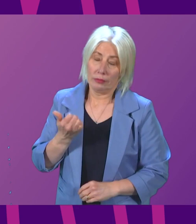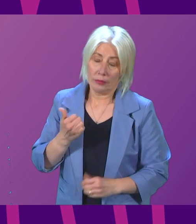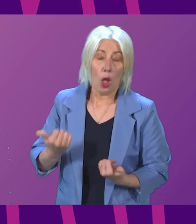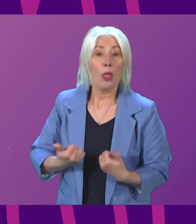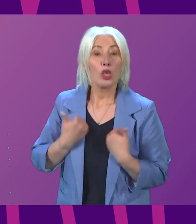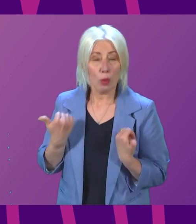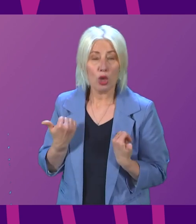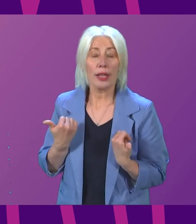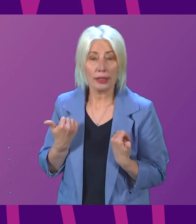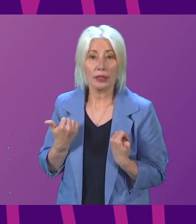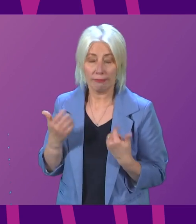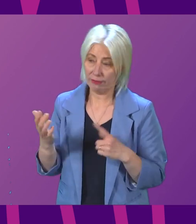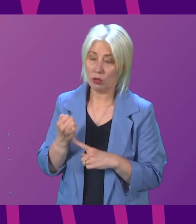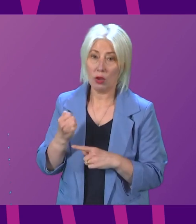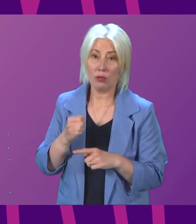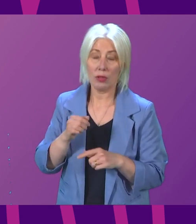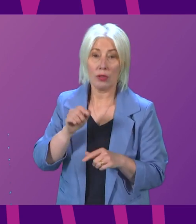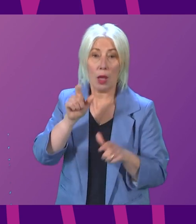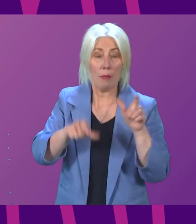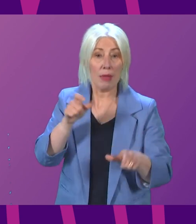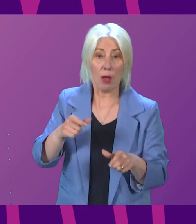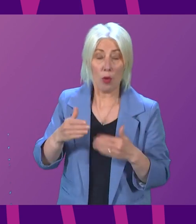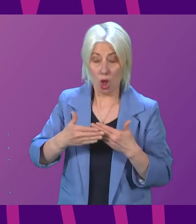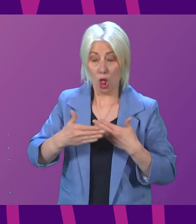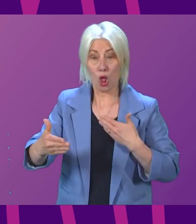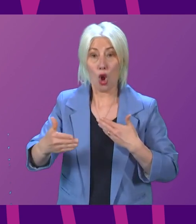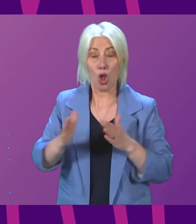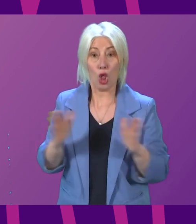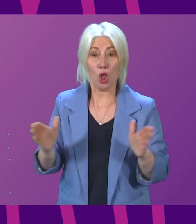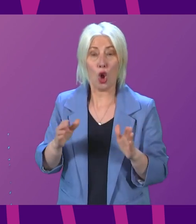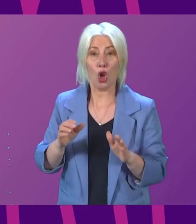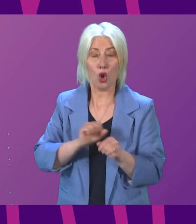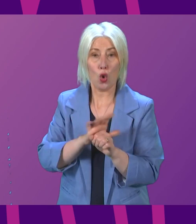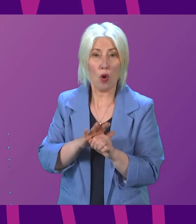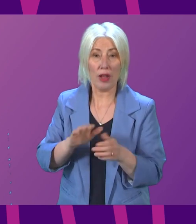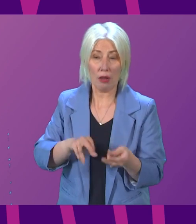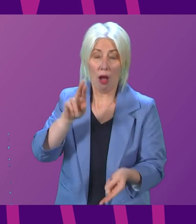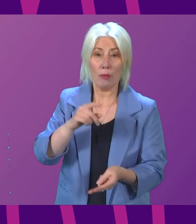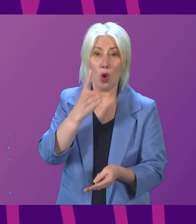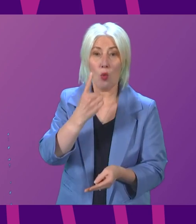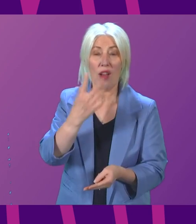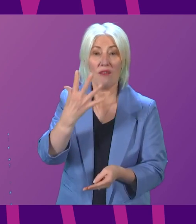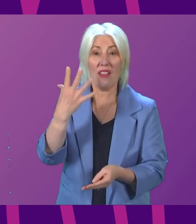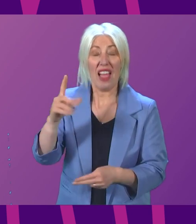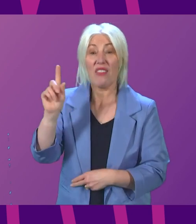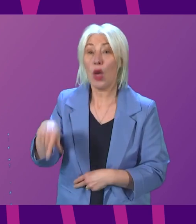This morning, we learned that the number of people suffering from long Covid has risen to 155,000. Presiding Officer, that's